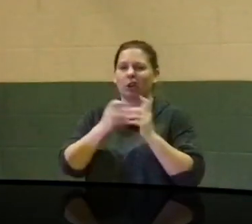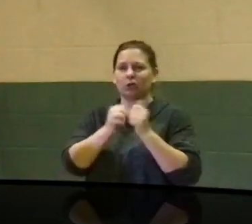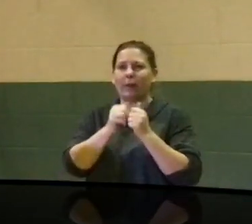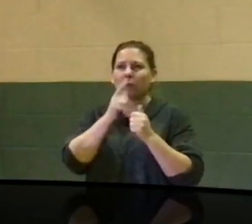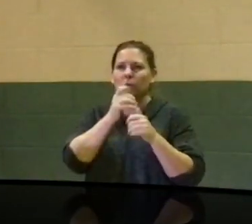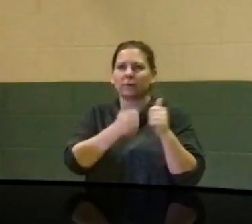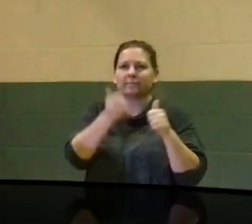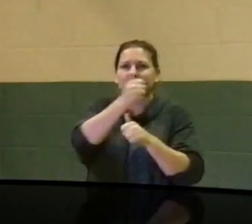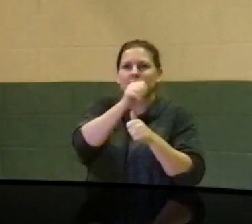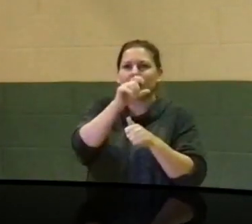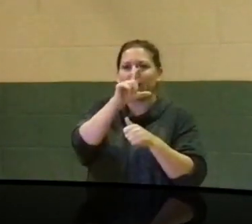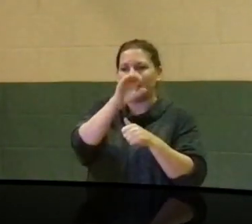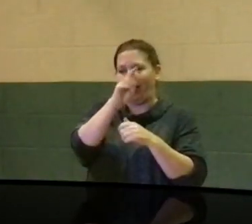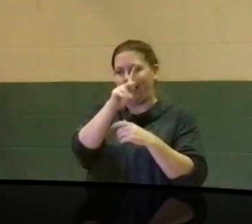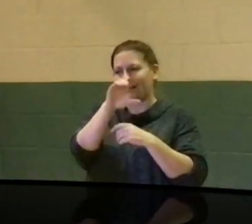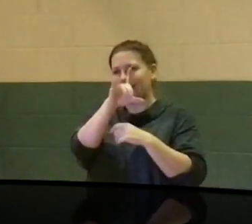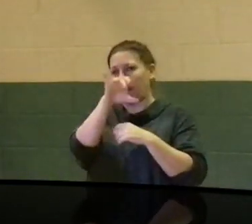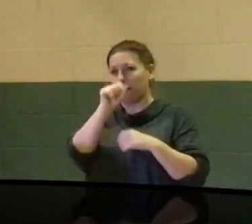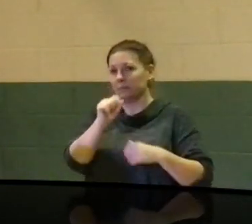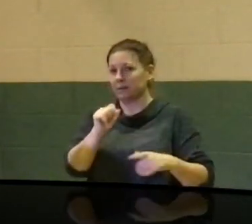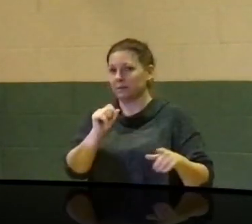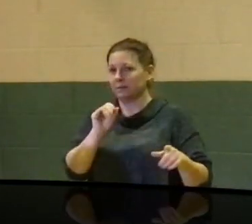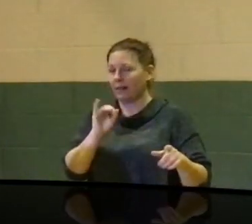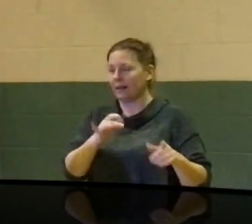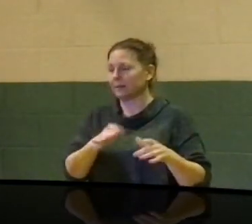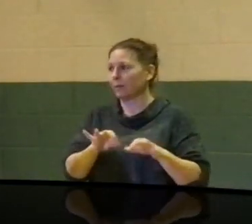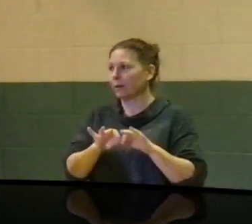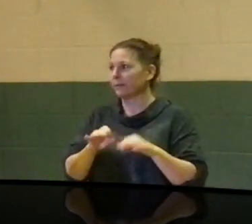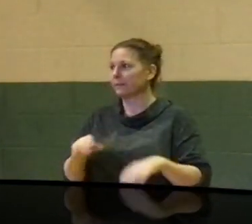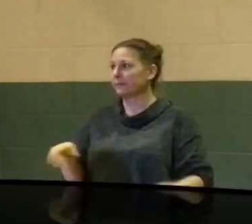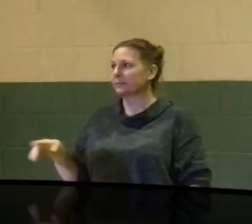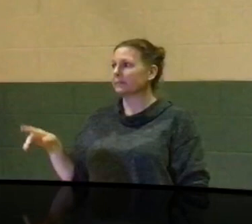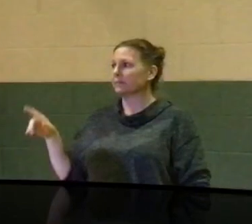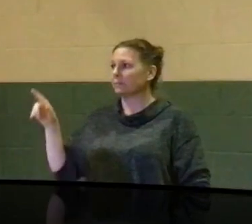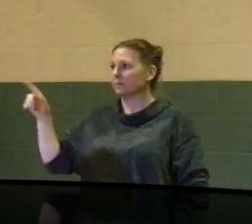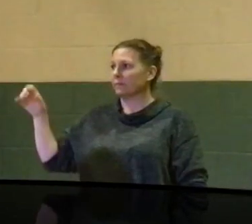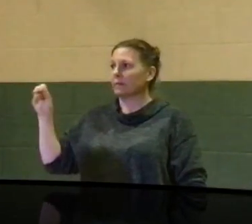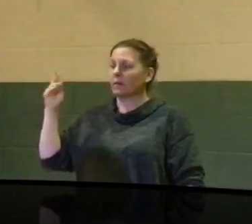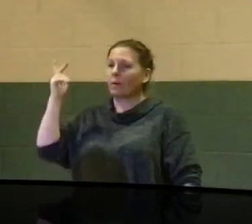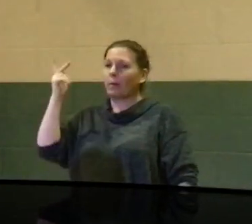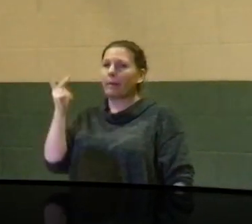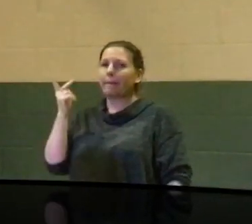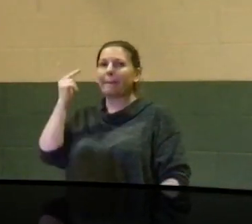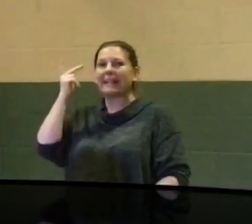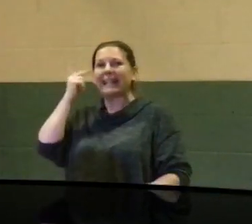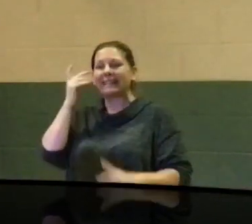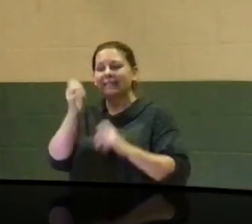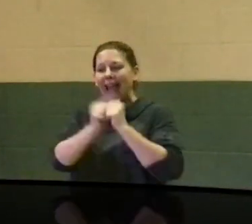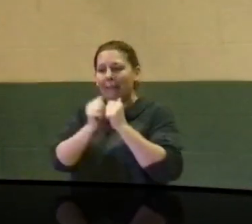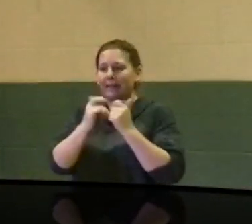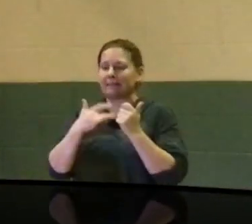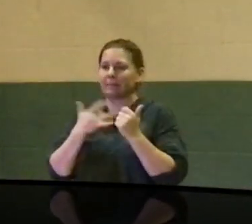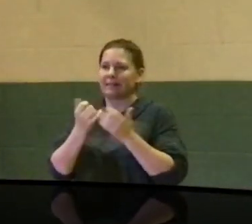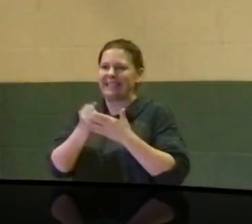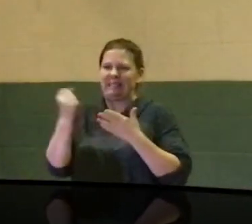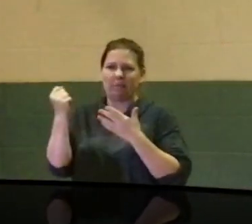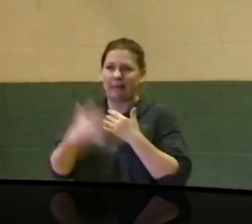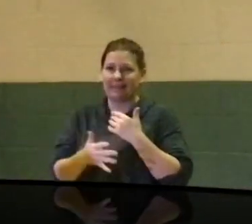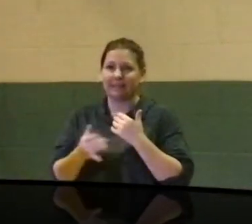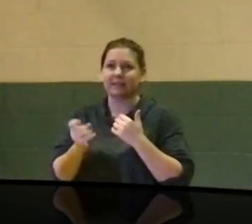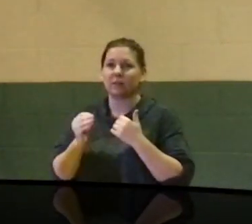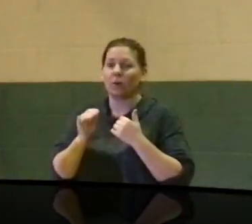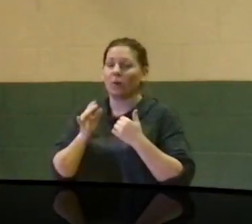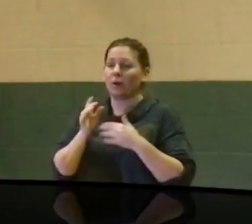block clubs. Okay, thank you. Political campaigns are usually very expensive, considering the costs